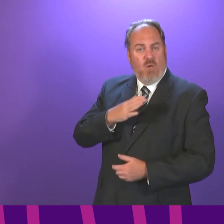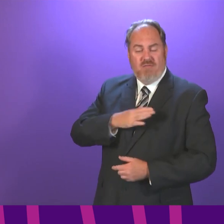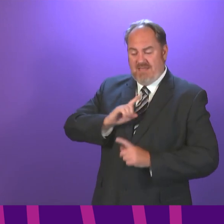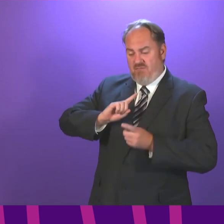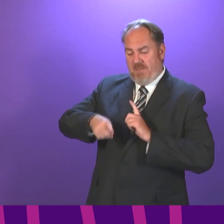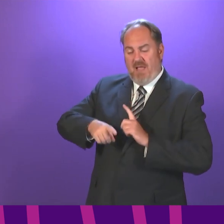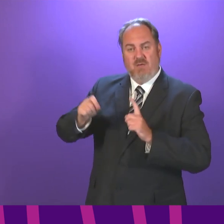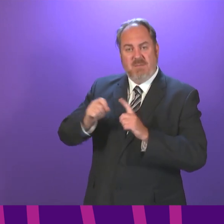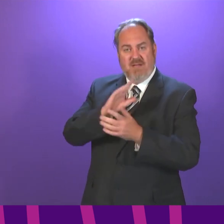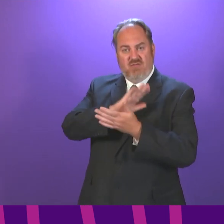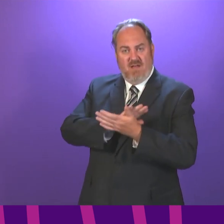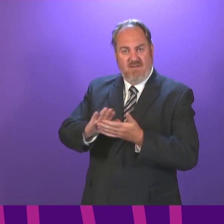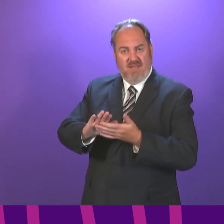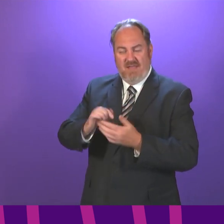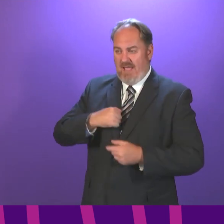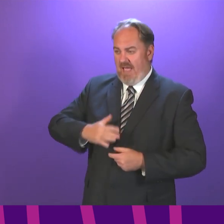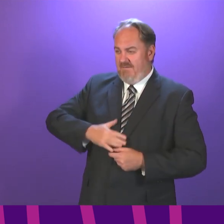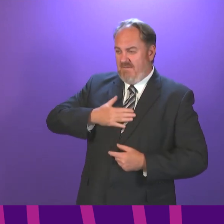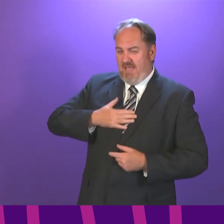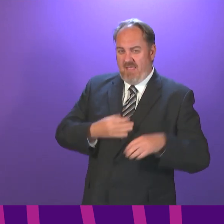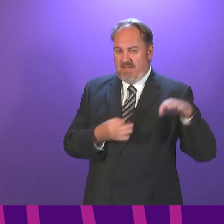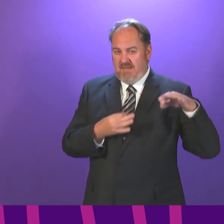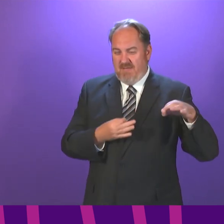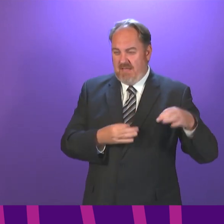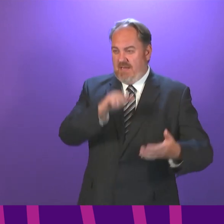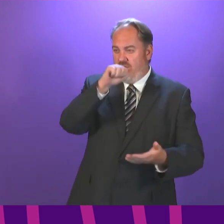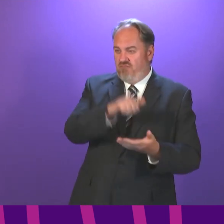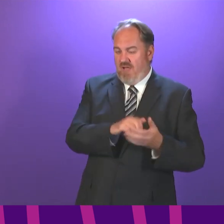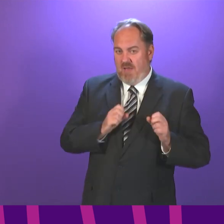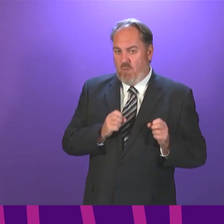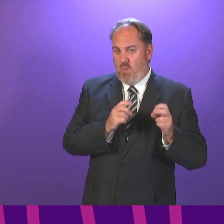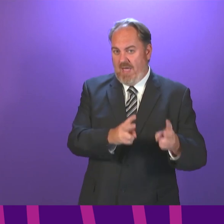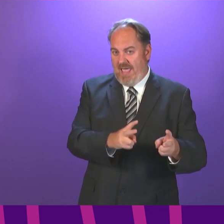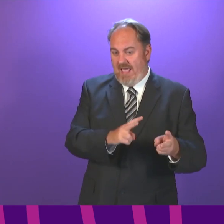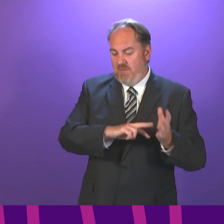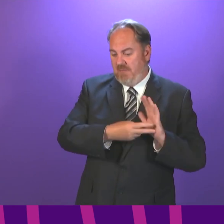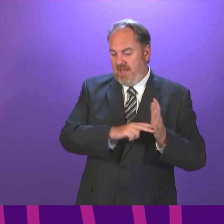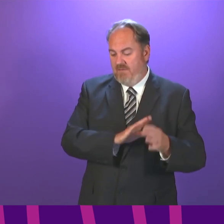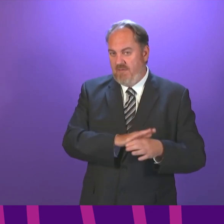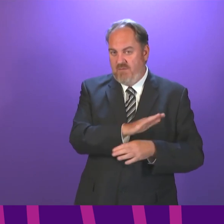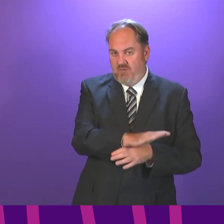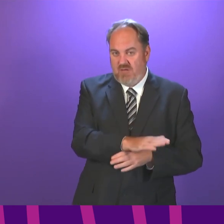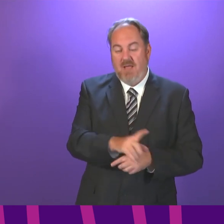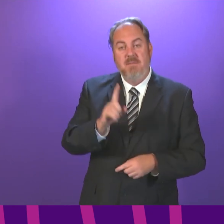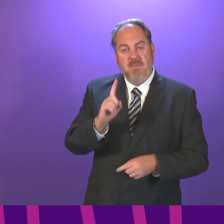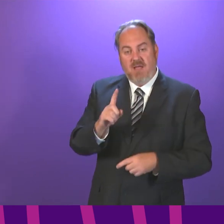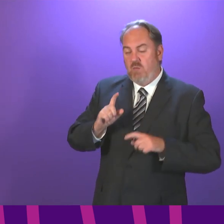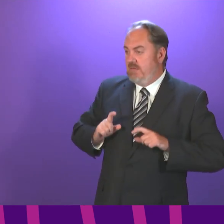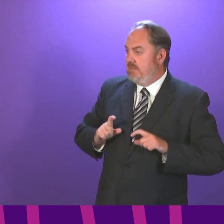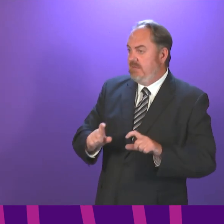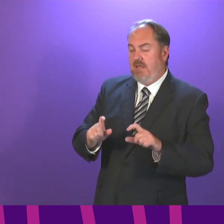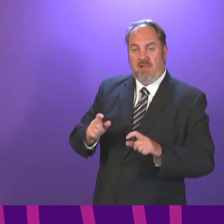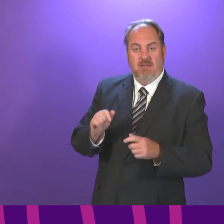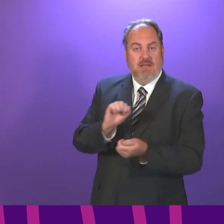said before, I am far from convinced that they are the right thing to do, but I will explain in a moment why we are not simply ruling them out for every